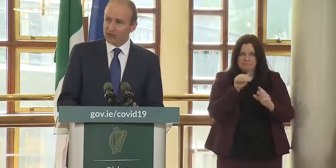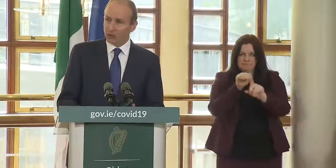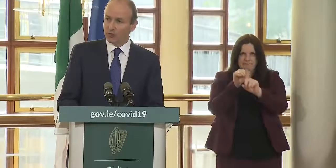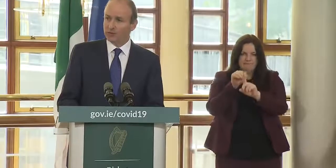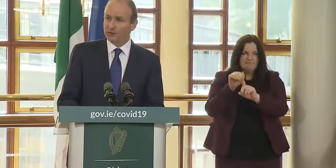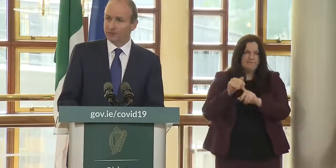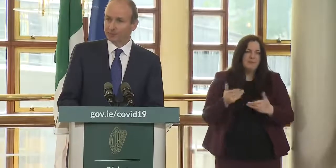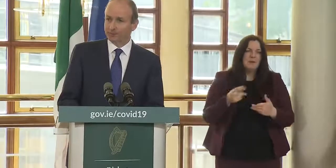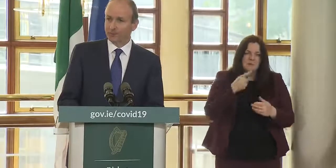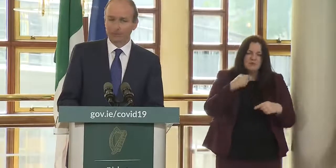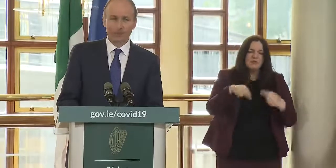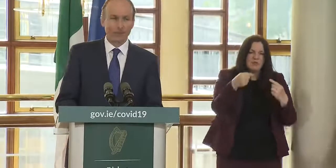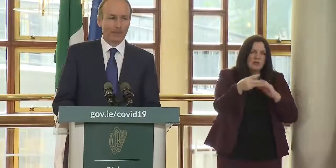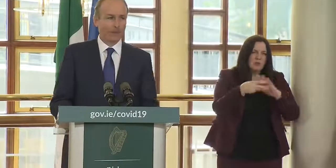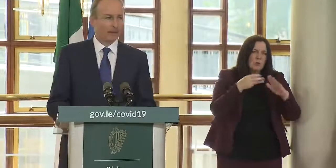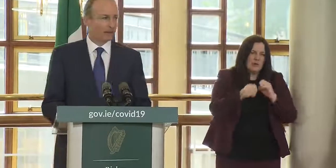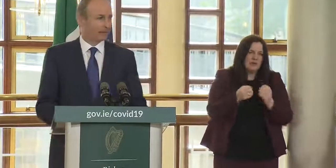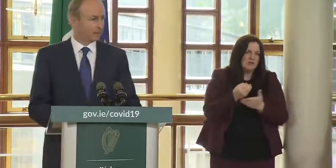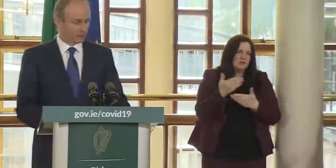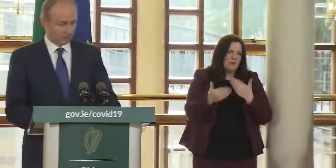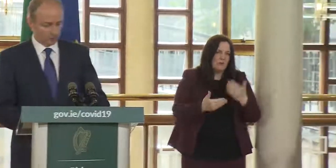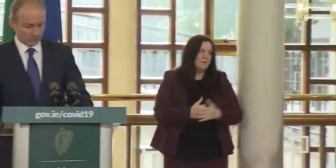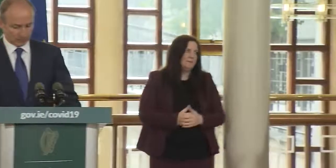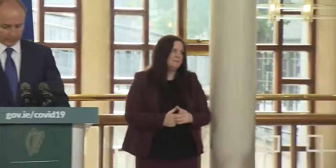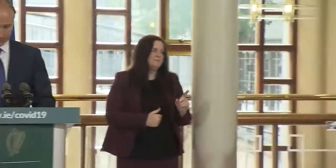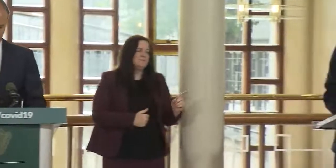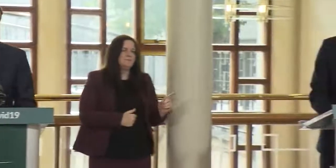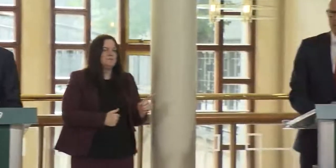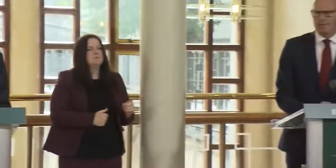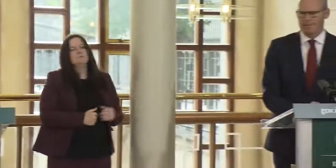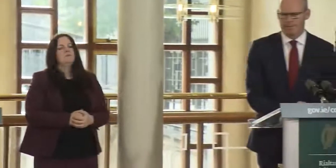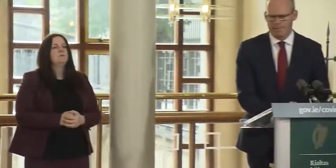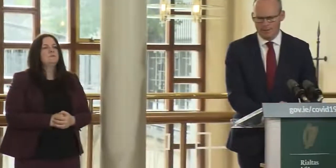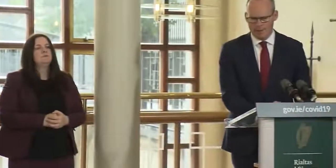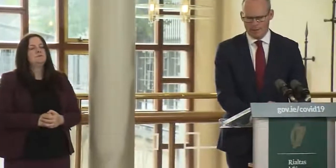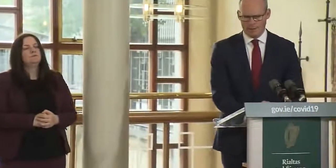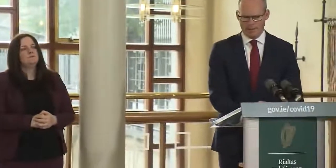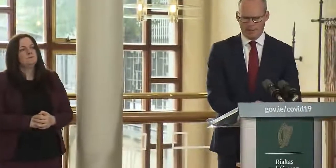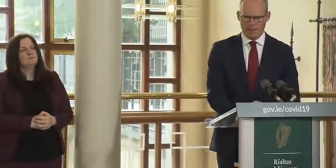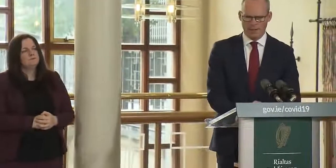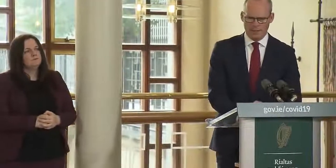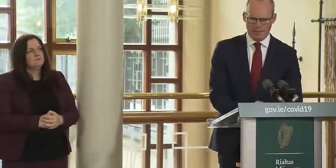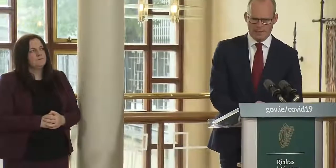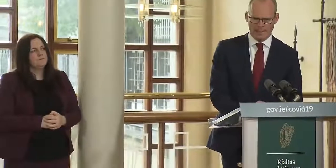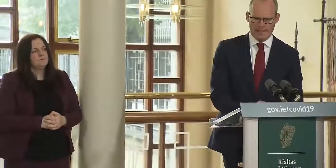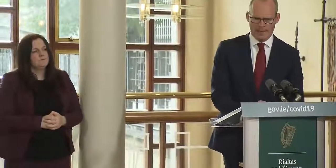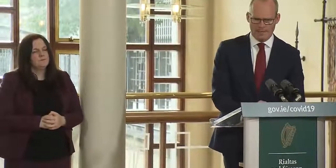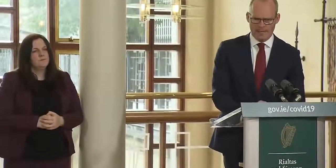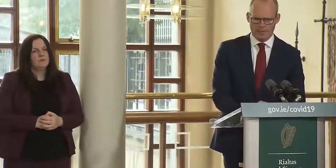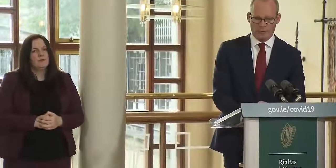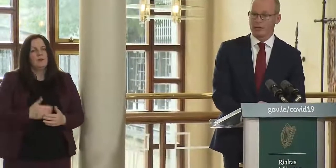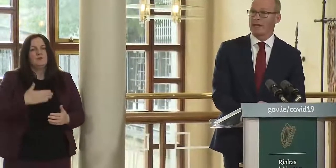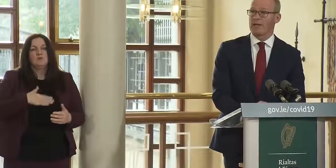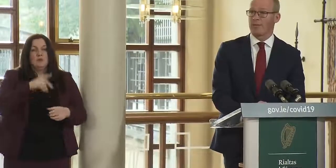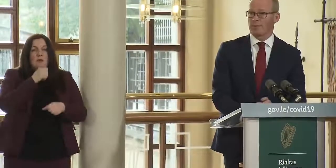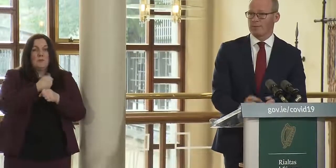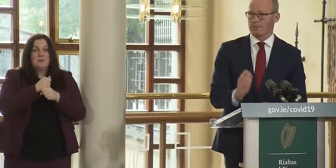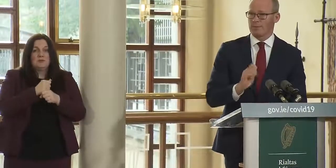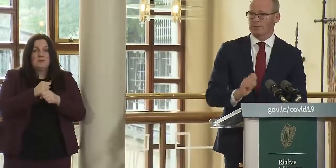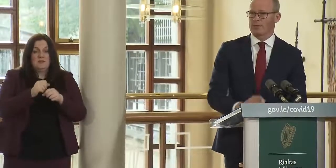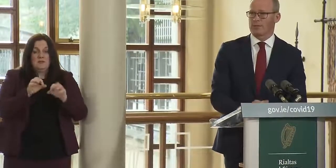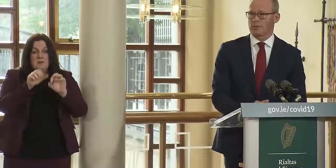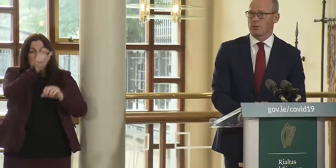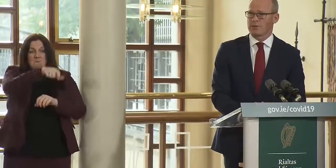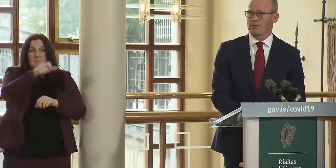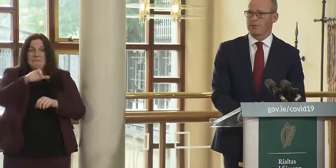described as a challenging weekend yeah just on the um the uh passenger locator form